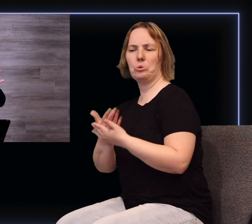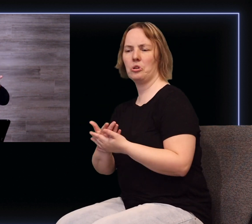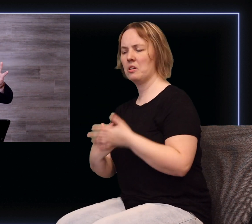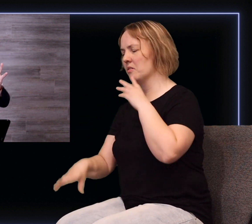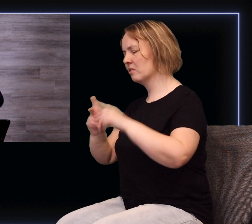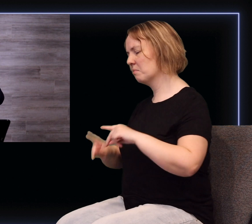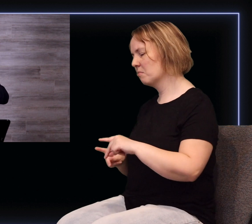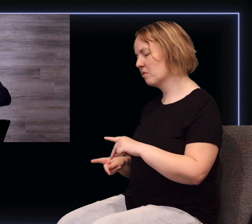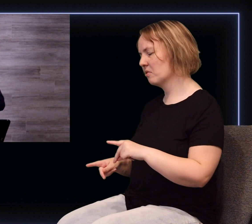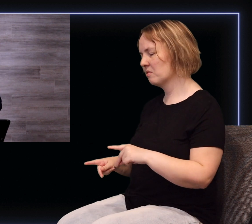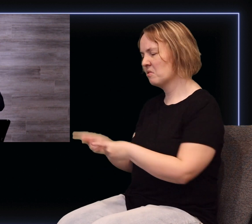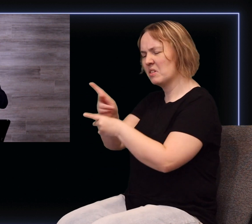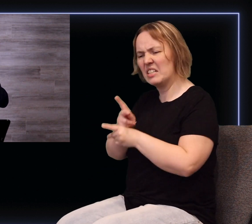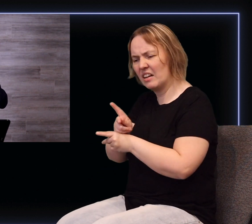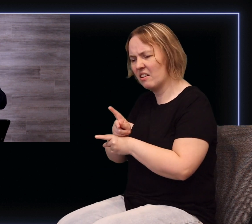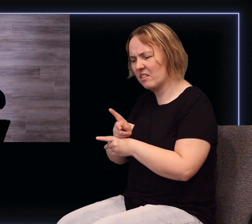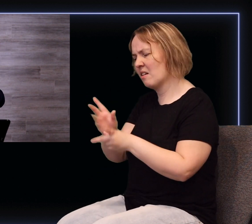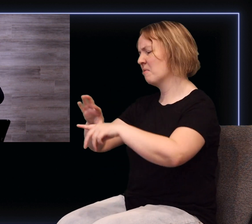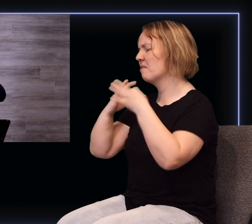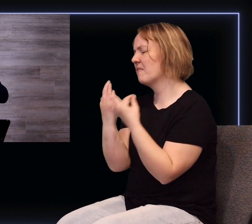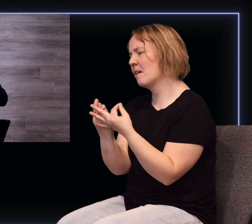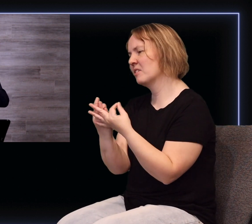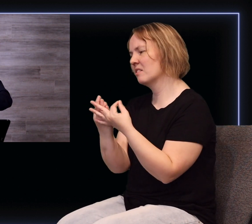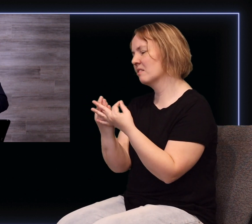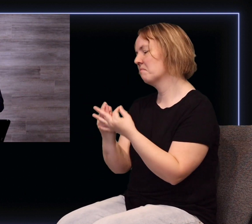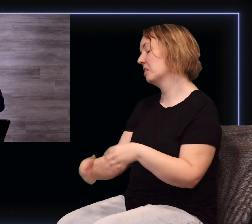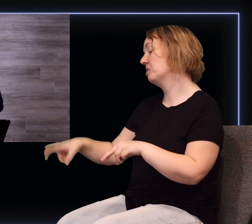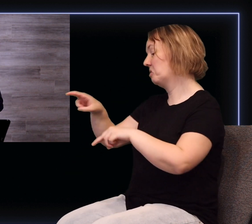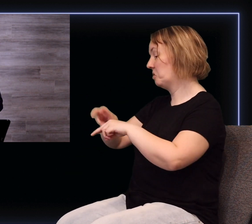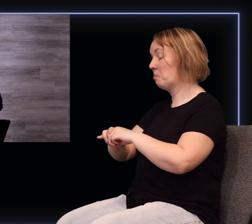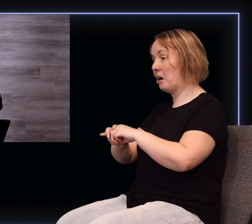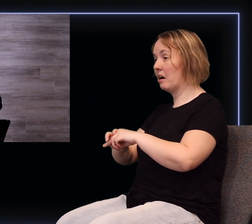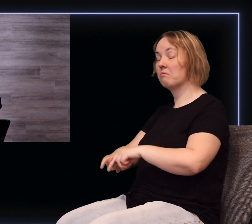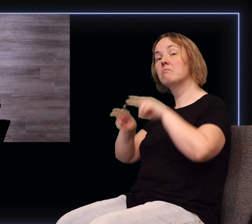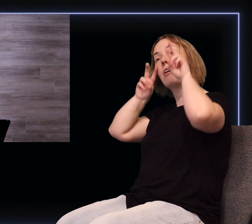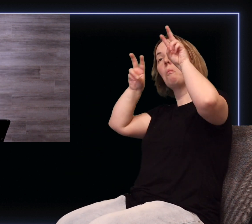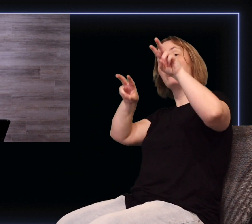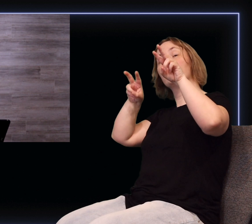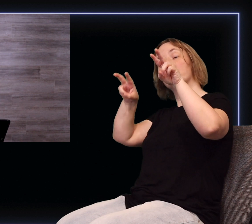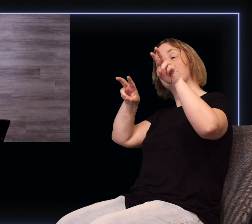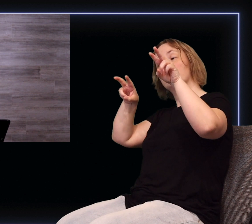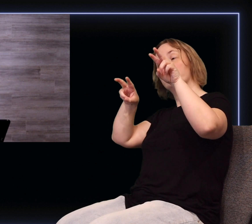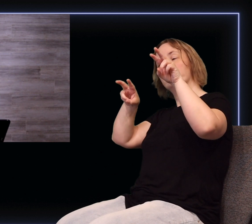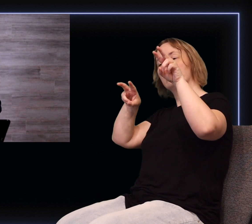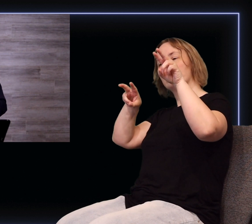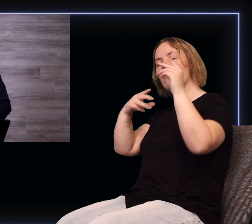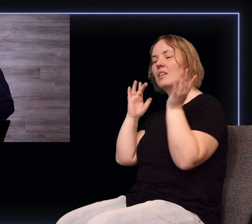care of them and take care of their families. They just need to sit back. They just spectate. Jesus said that people who take the